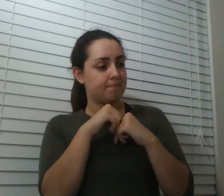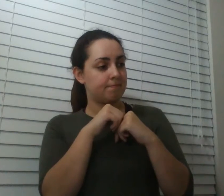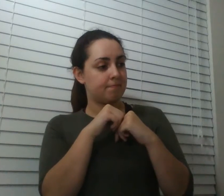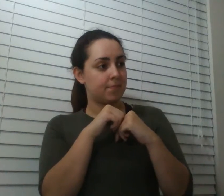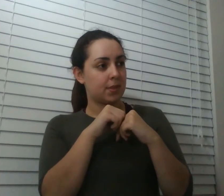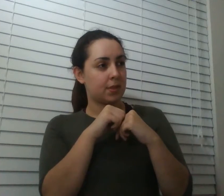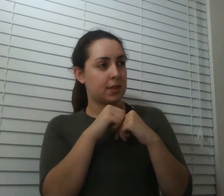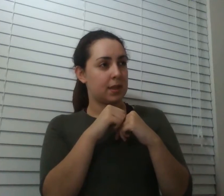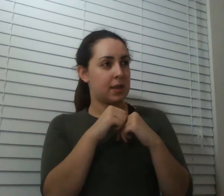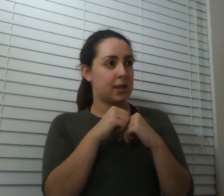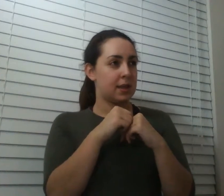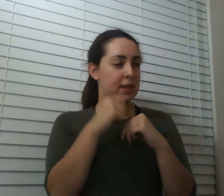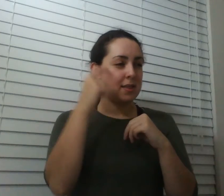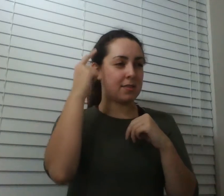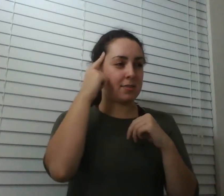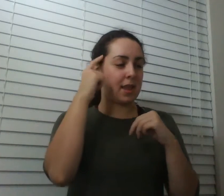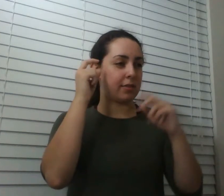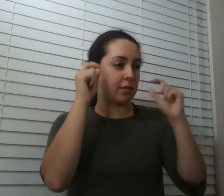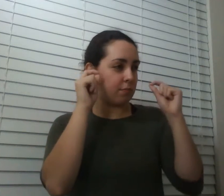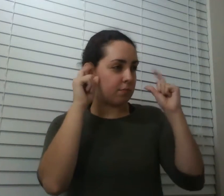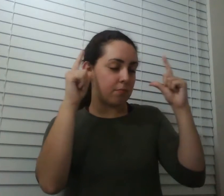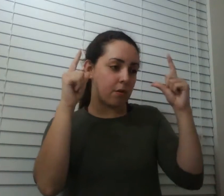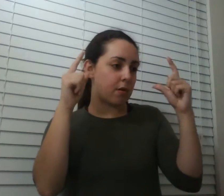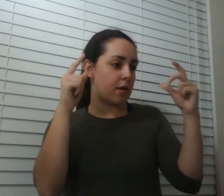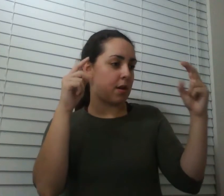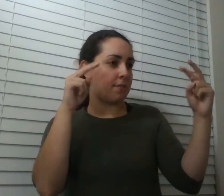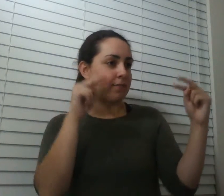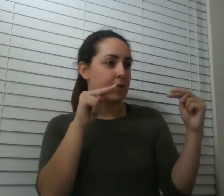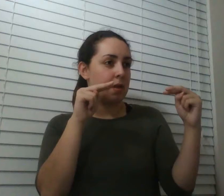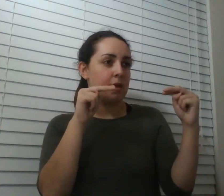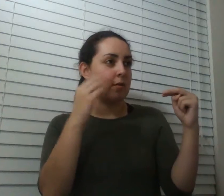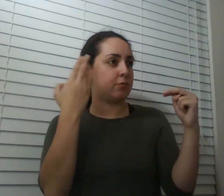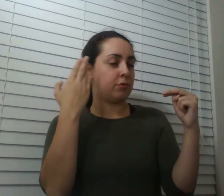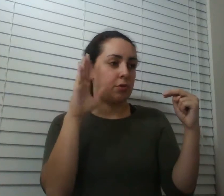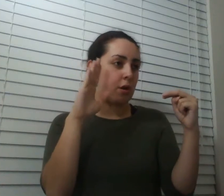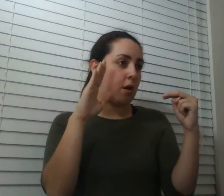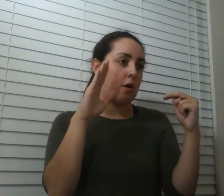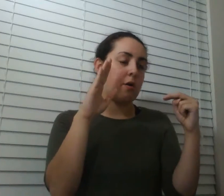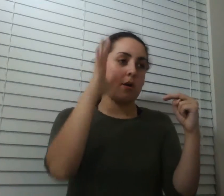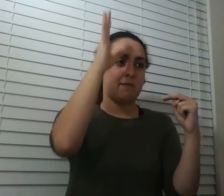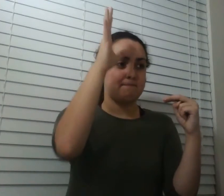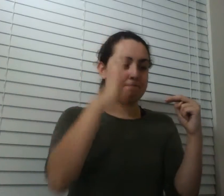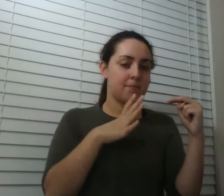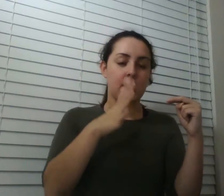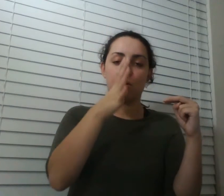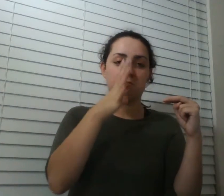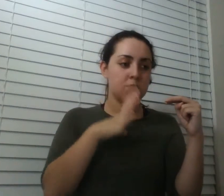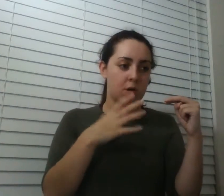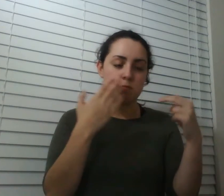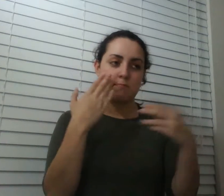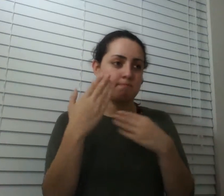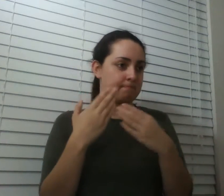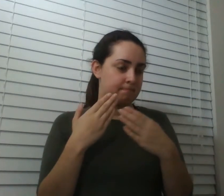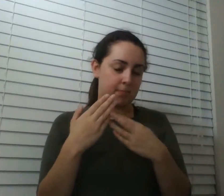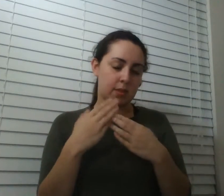they are no no they don't know if they're a man or a woman no not yet where they are correct when they have no assumptions we're